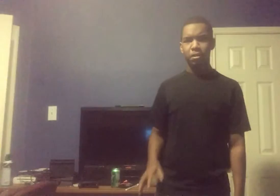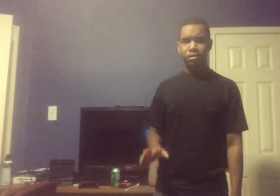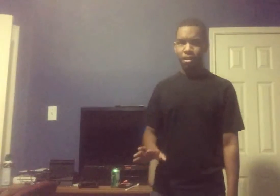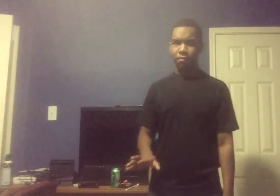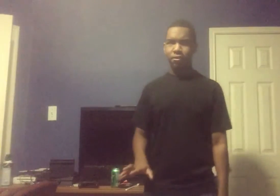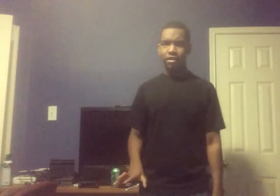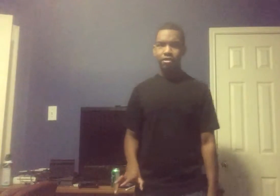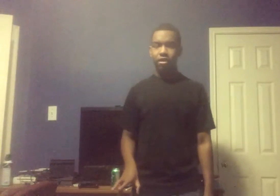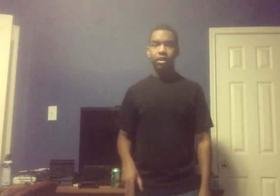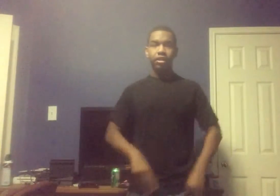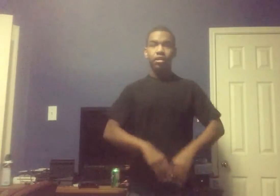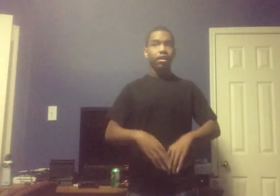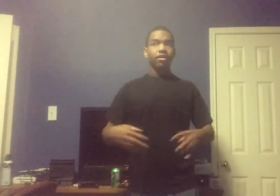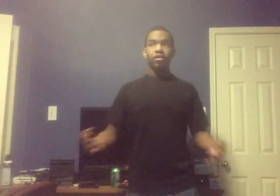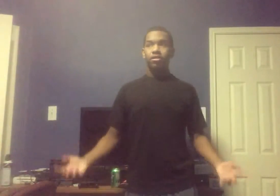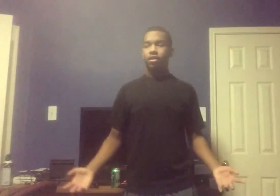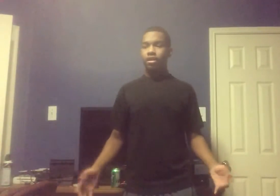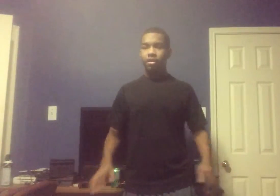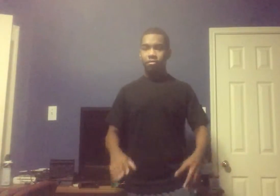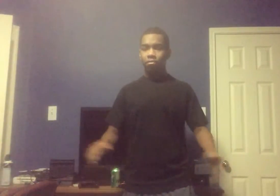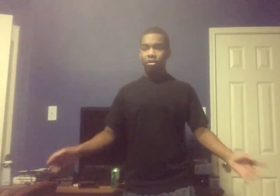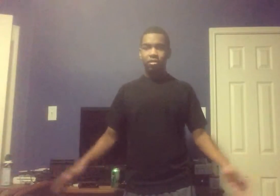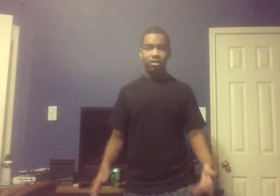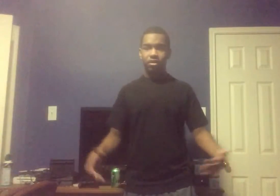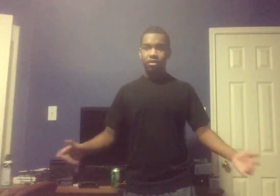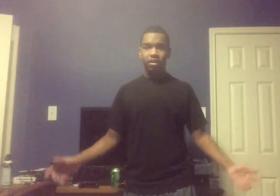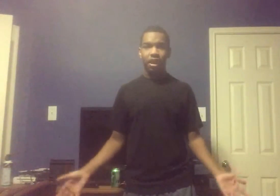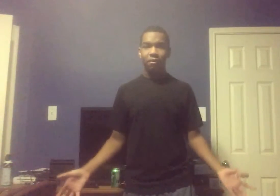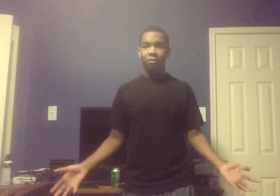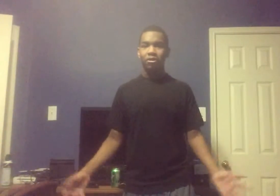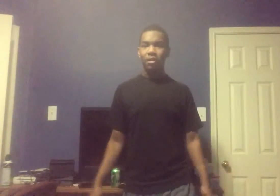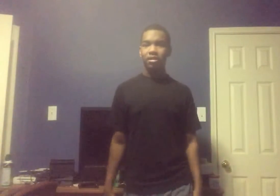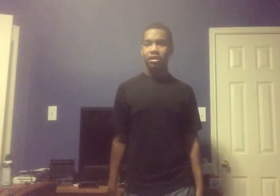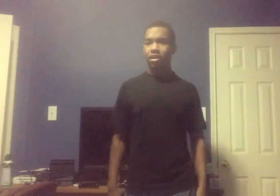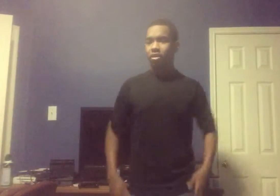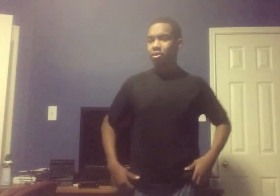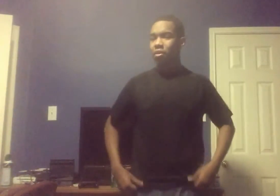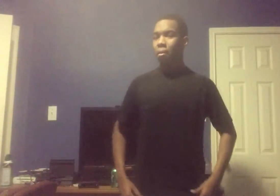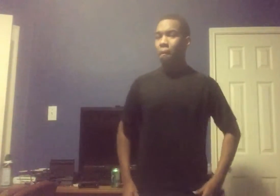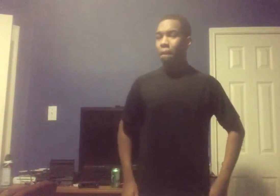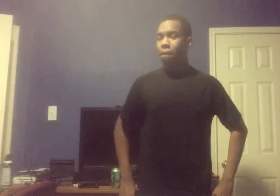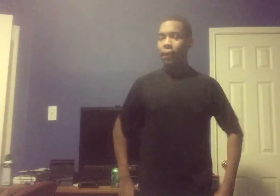Sorry for You too And it Turns Pretty much Yeah We just make This seem awkward But